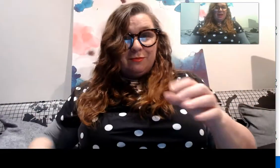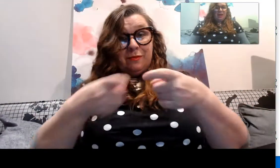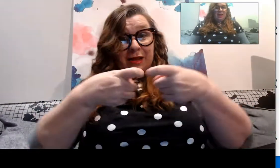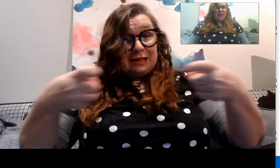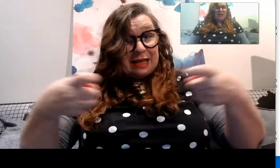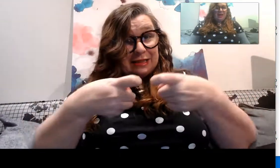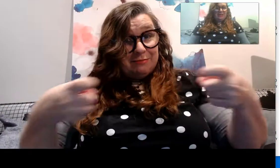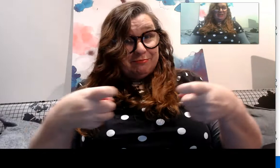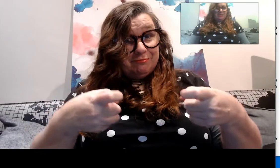an elastic